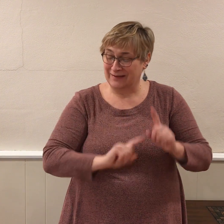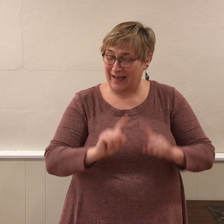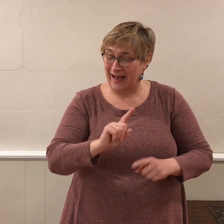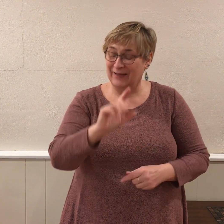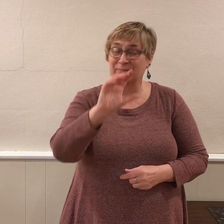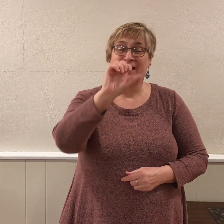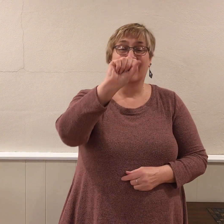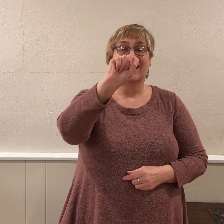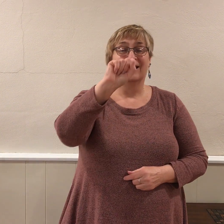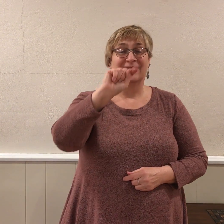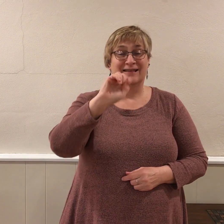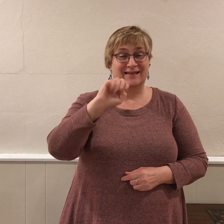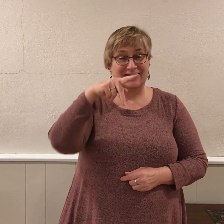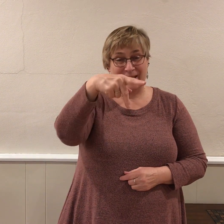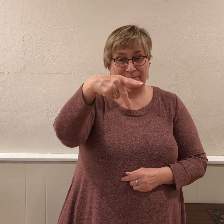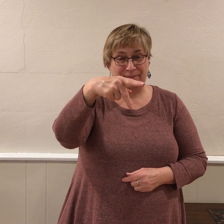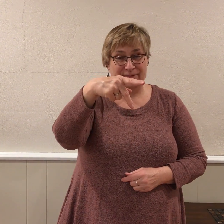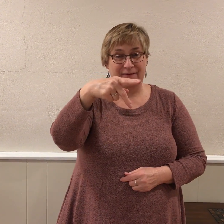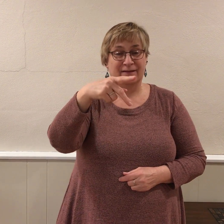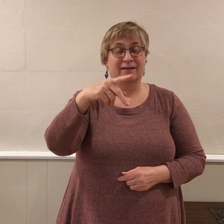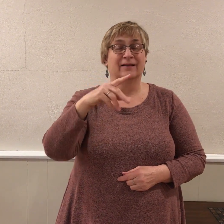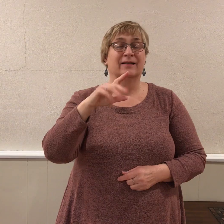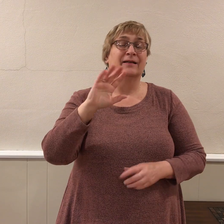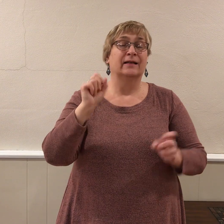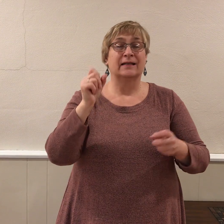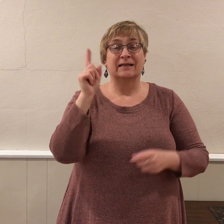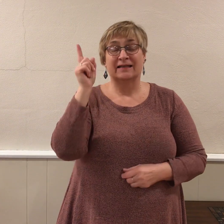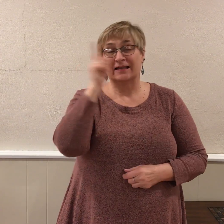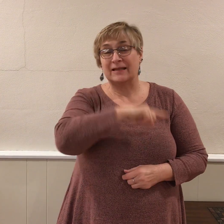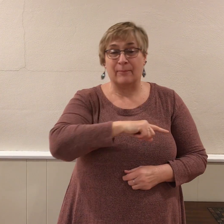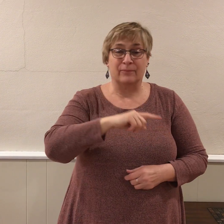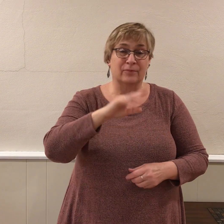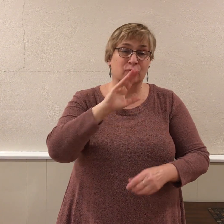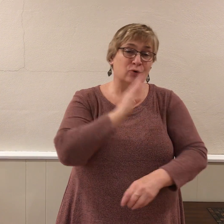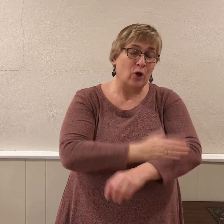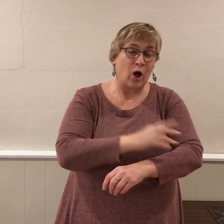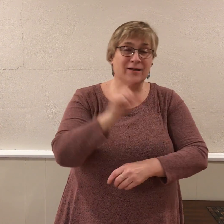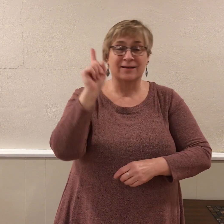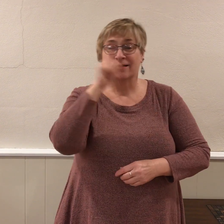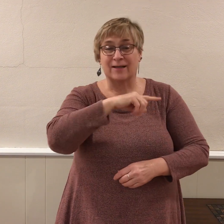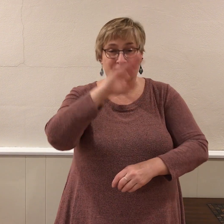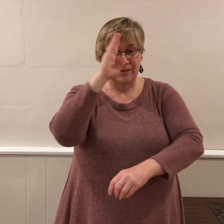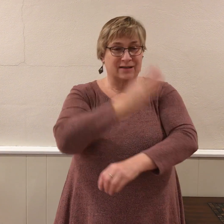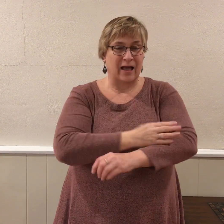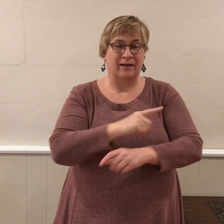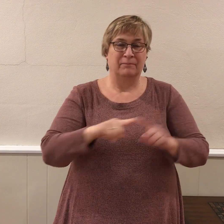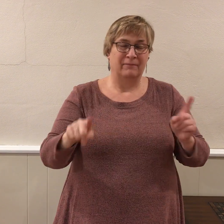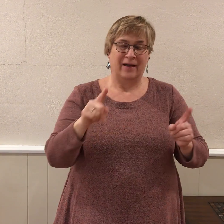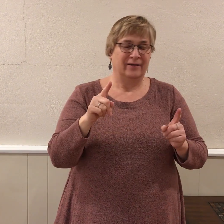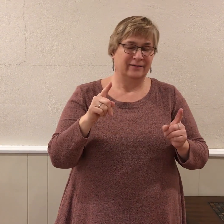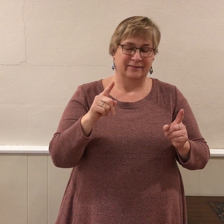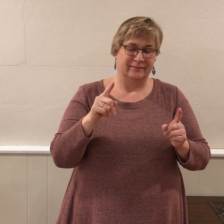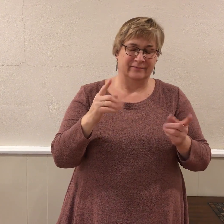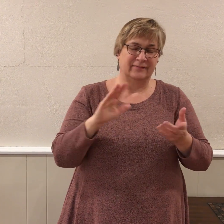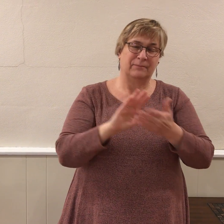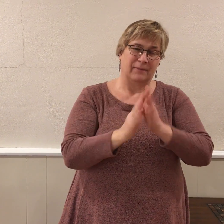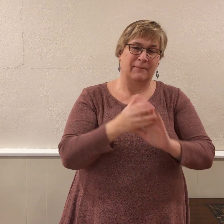That's an old sign too. For a step child, using that sign for fake,